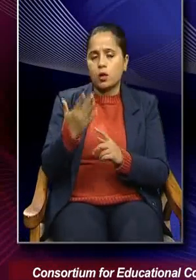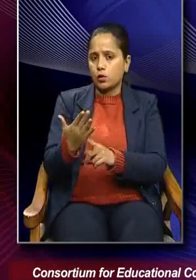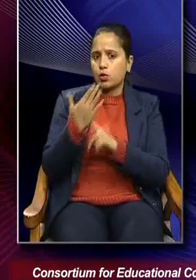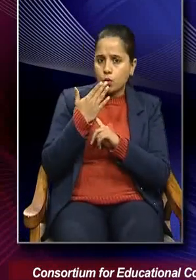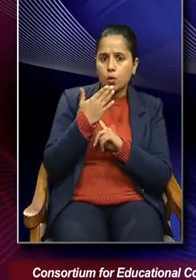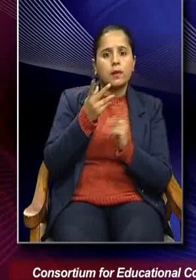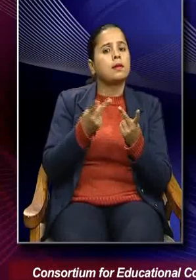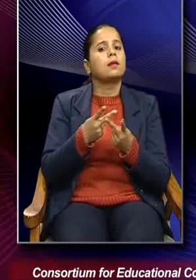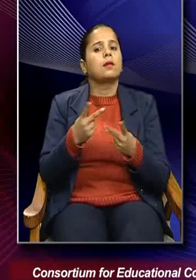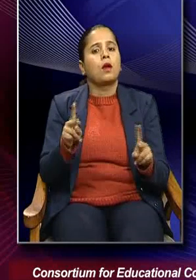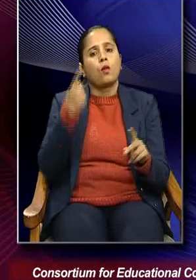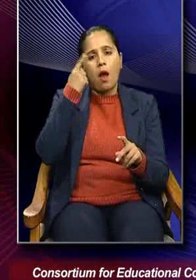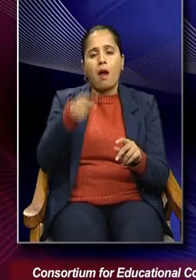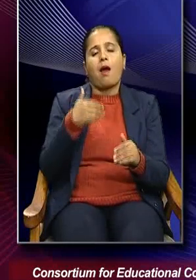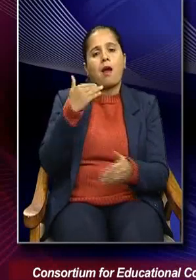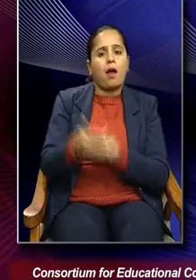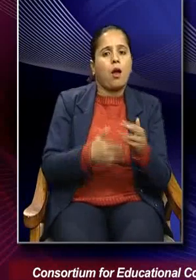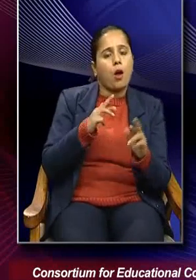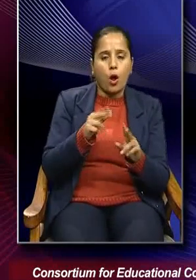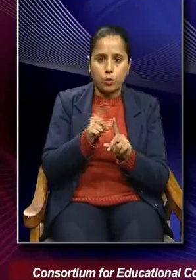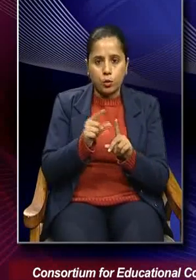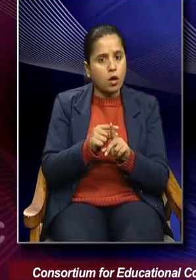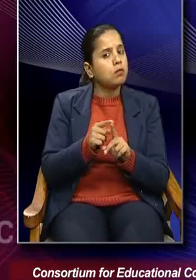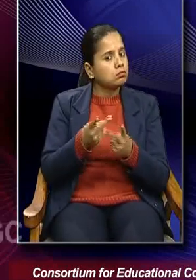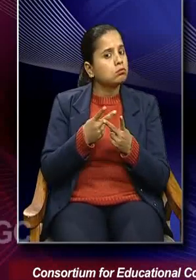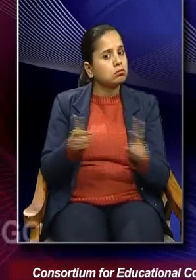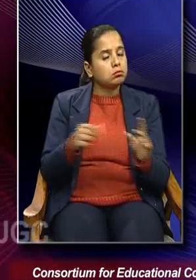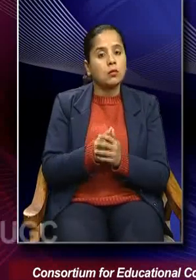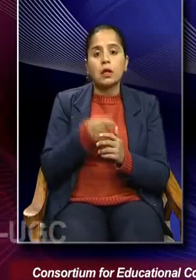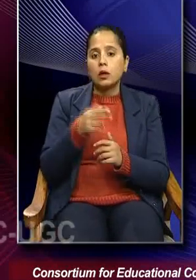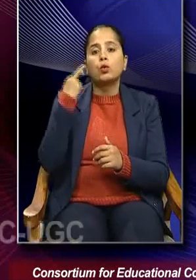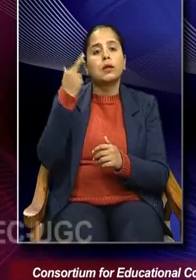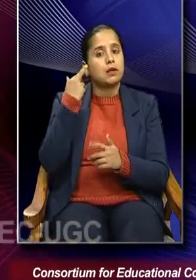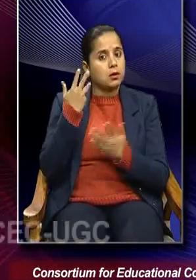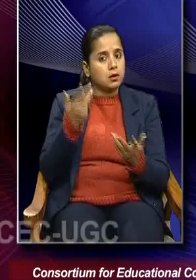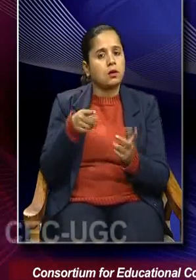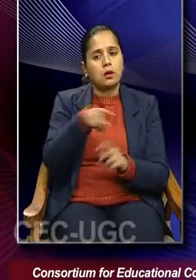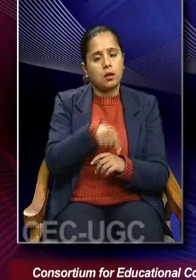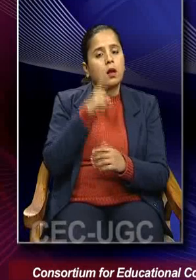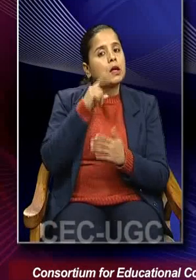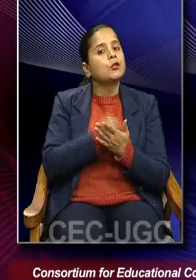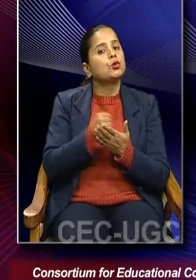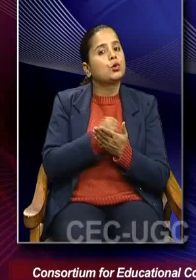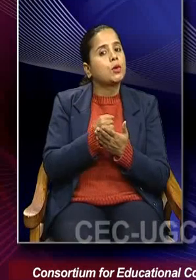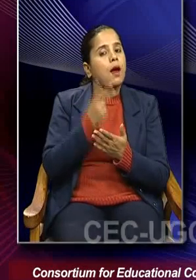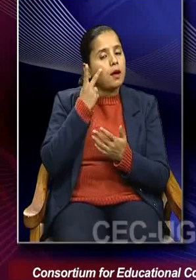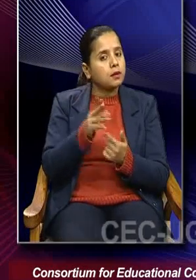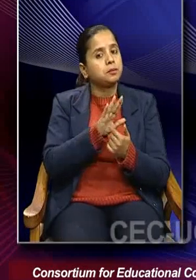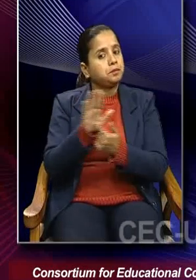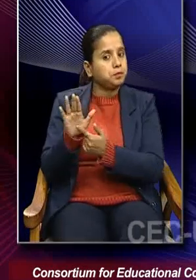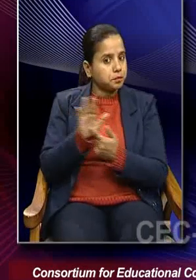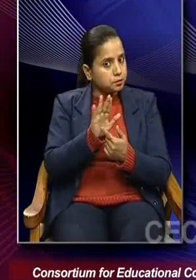be or what was taken for granted assumption. And that is why he was trying to kind of